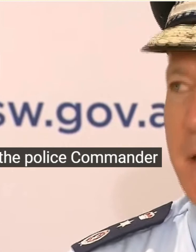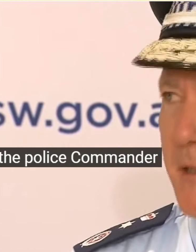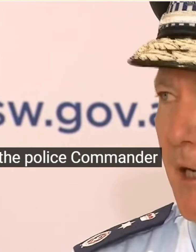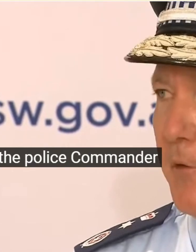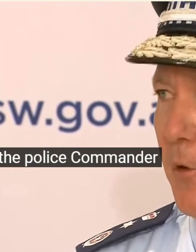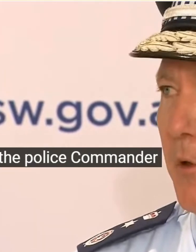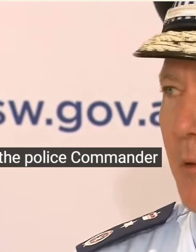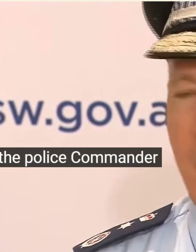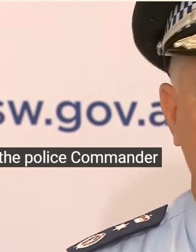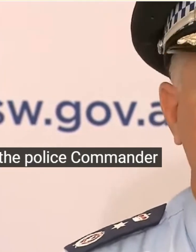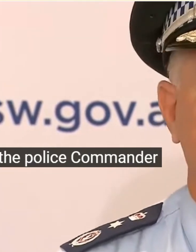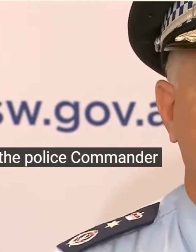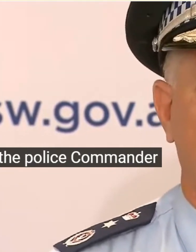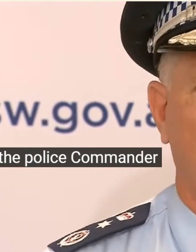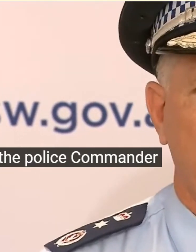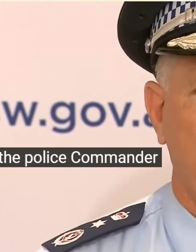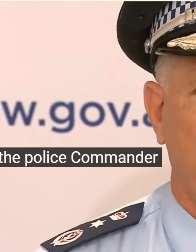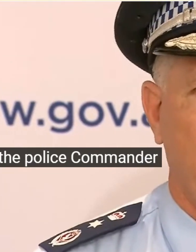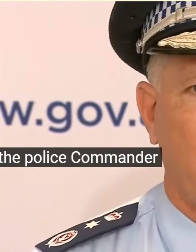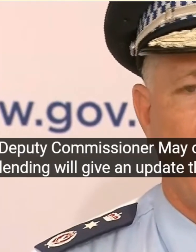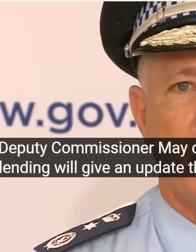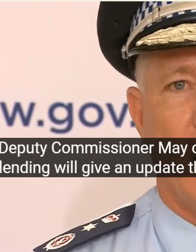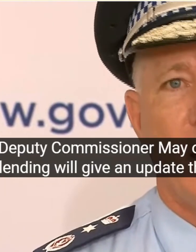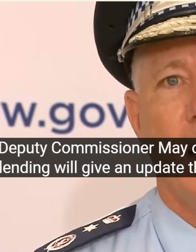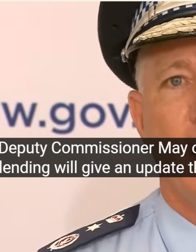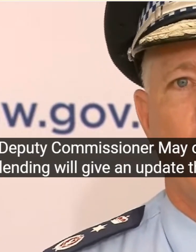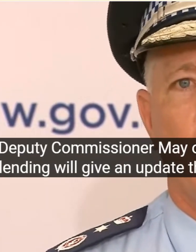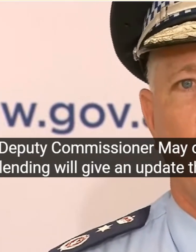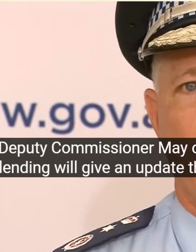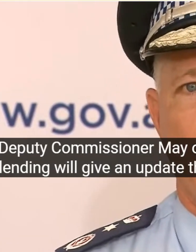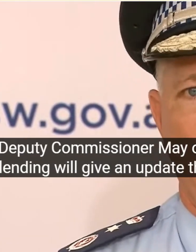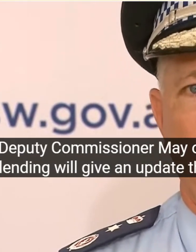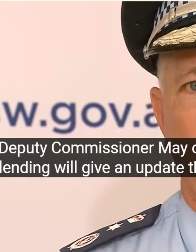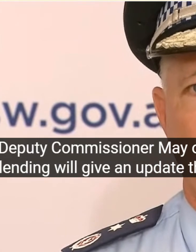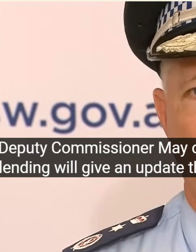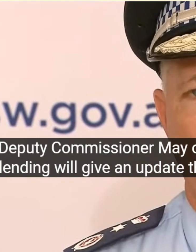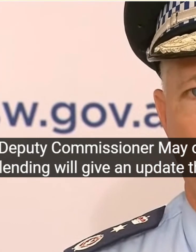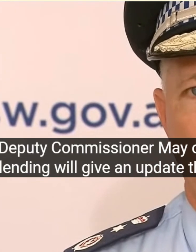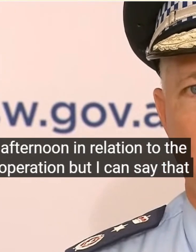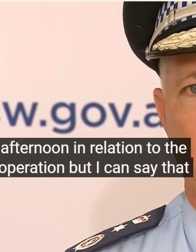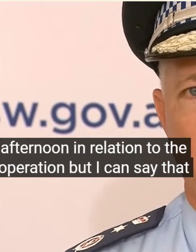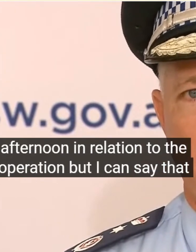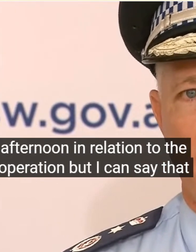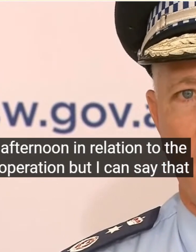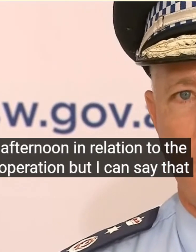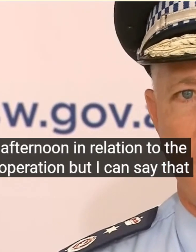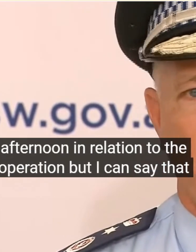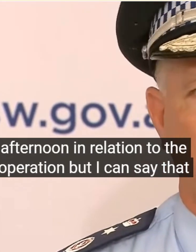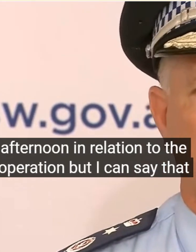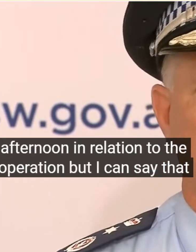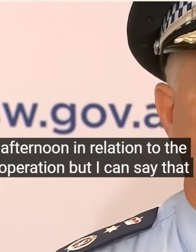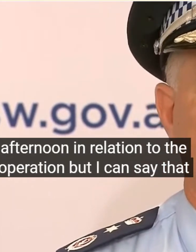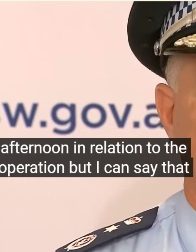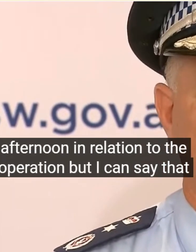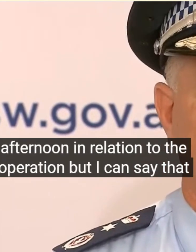An Update This After In Relation To The Operation But I Can Say It Will Be A Strong Police Presence